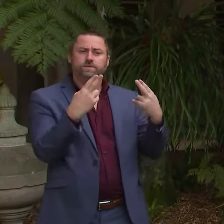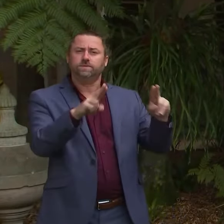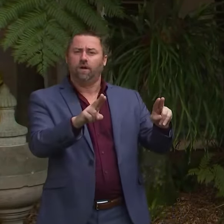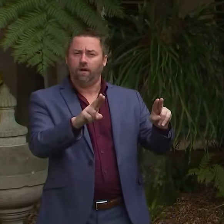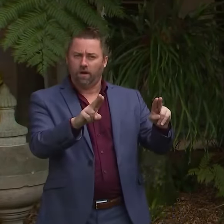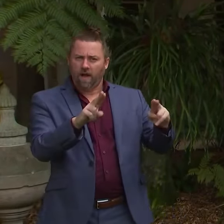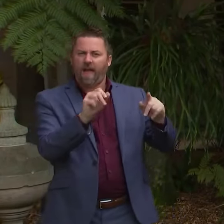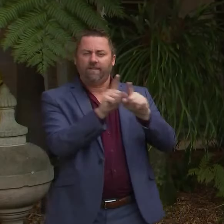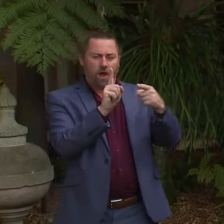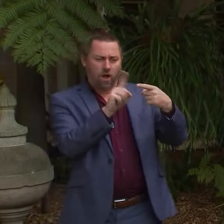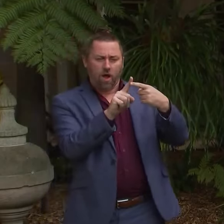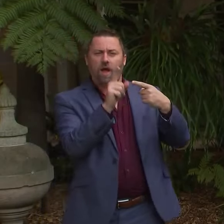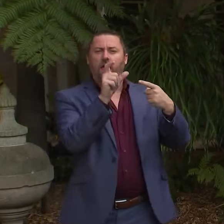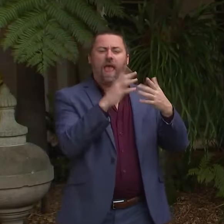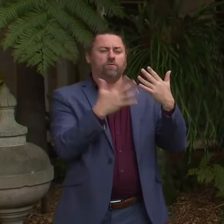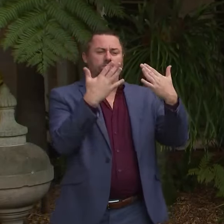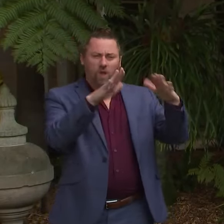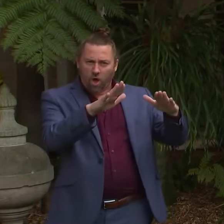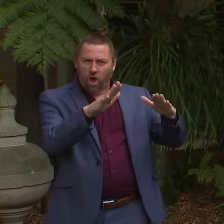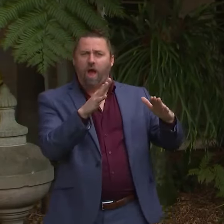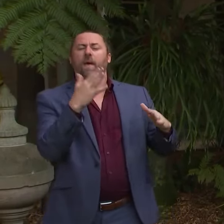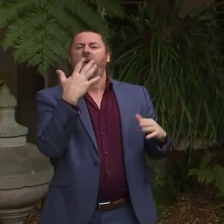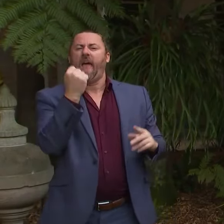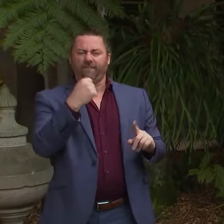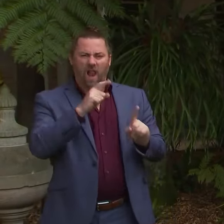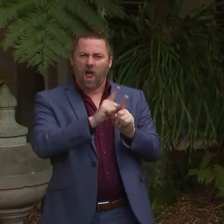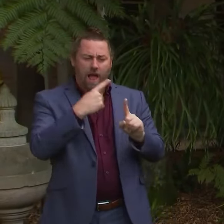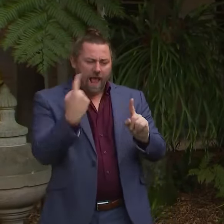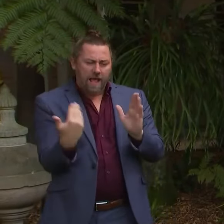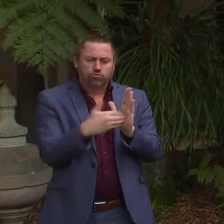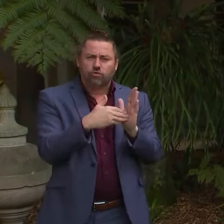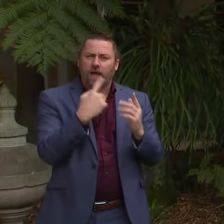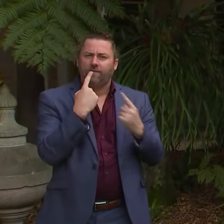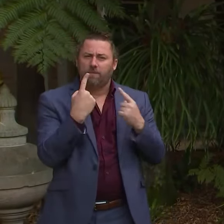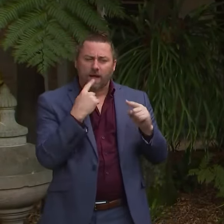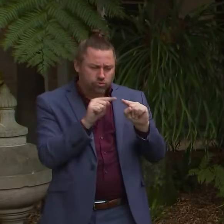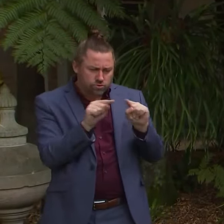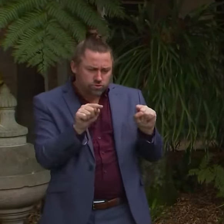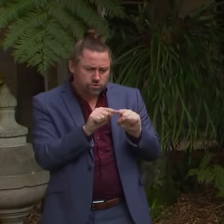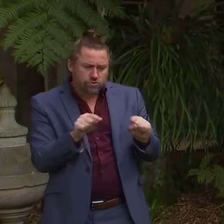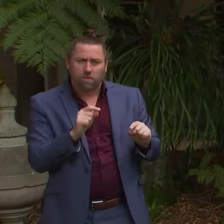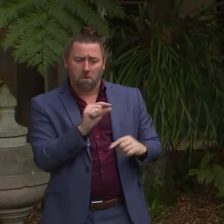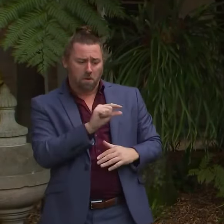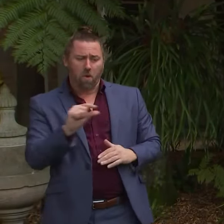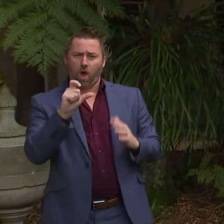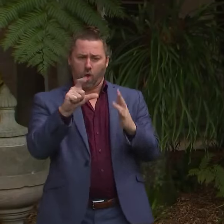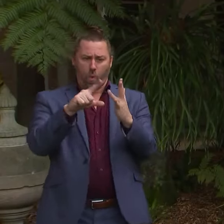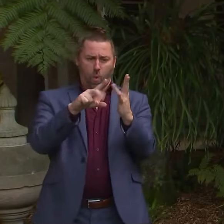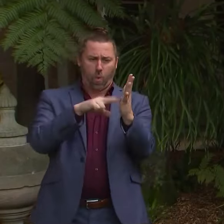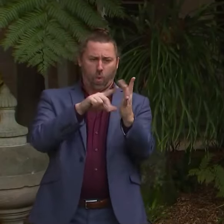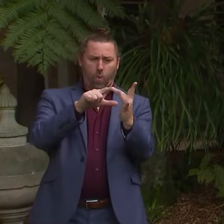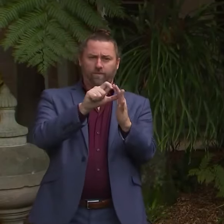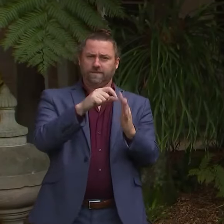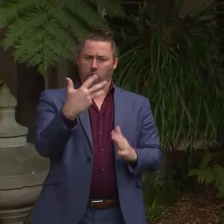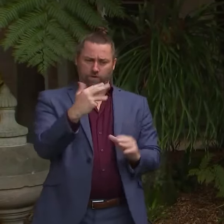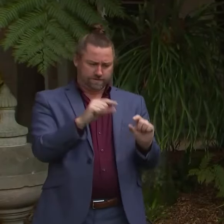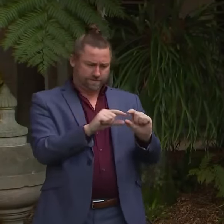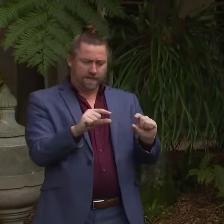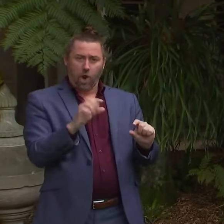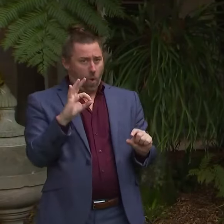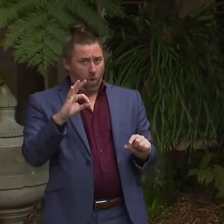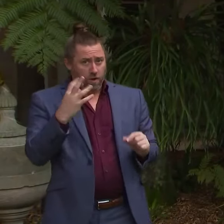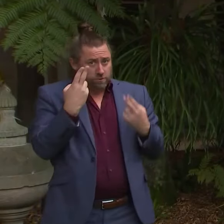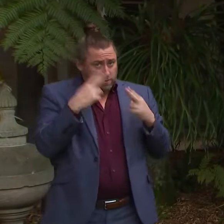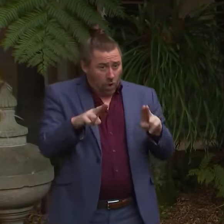cause, secondary cause, and other causes. So if, if, if that person had COVID-19, even if that wasn't the primary cause of